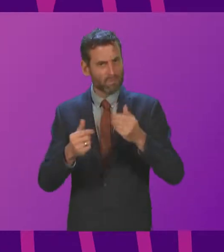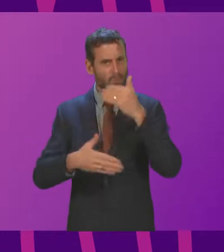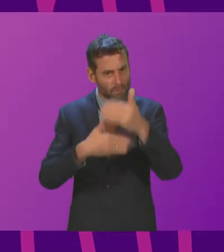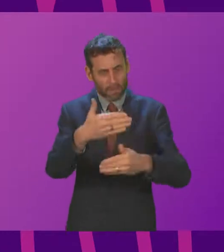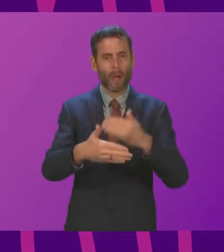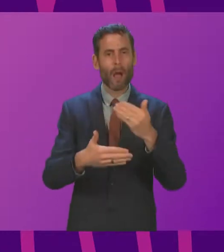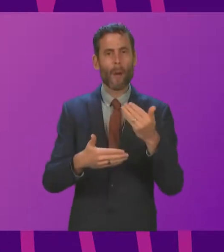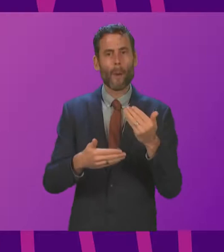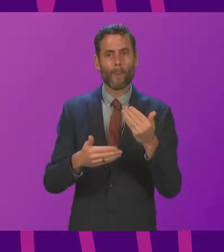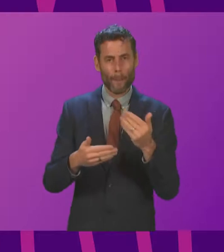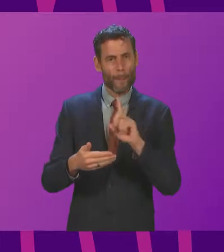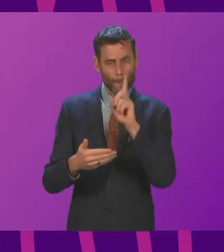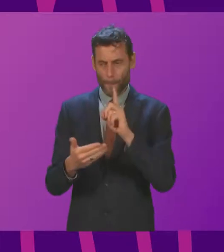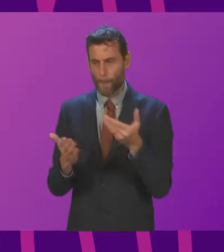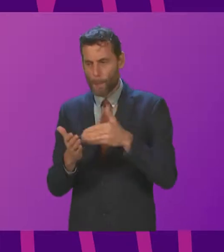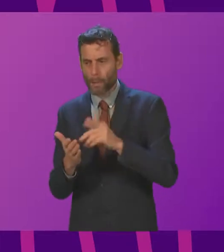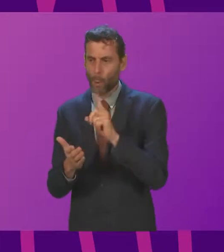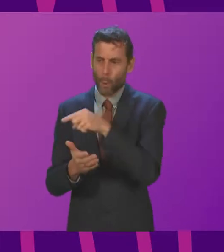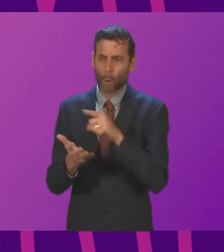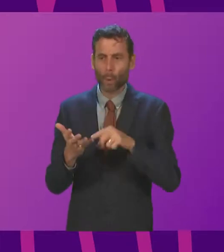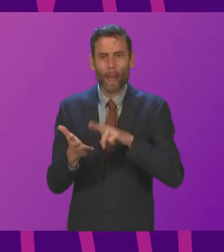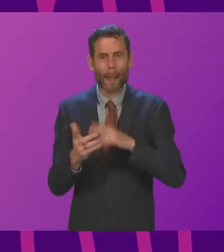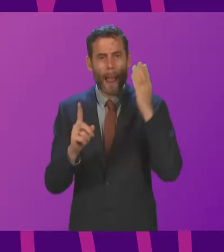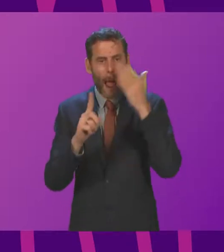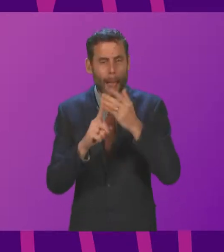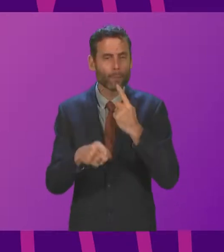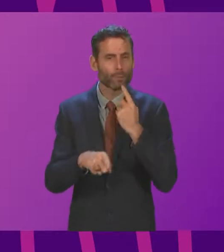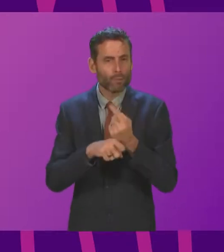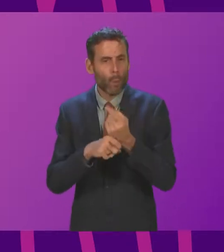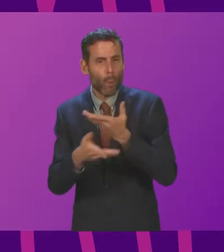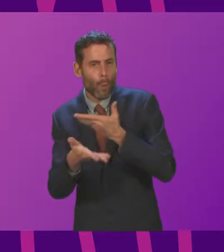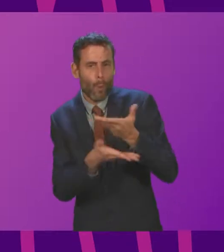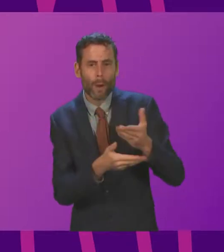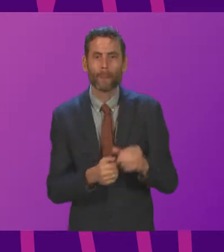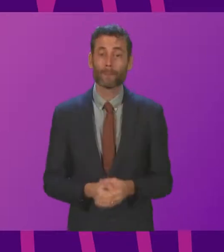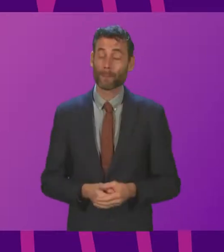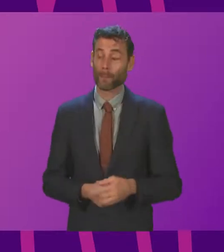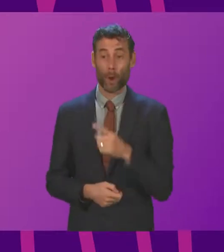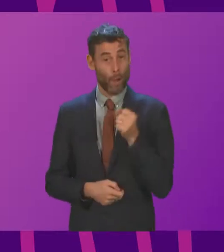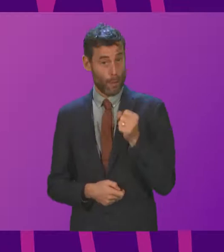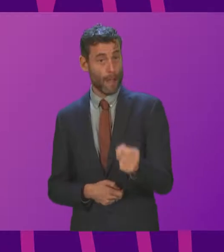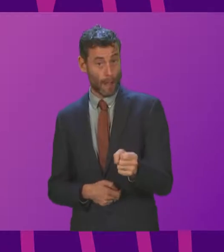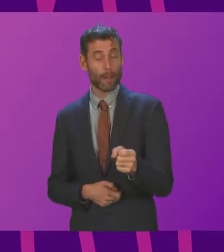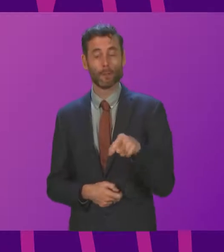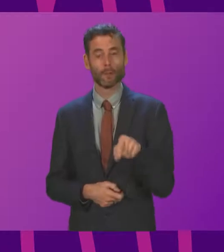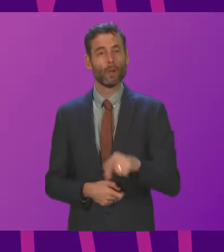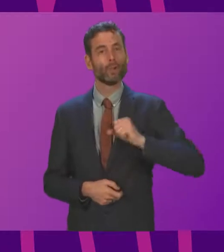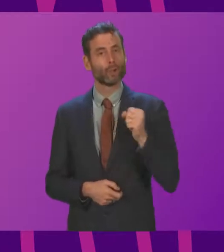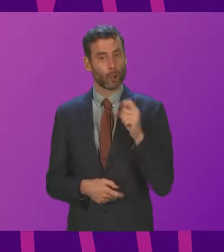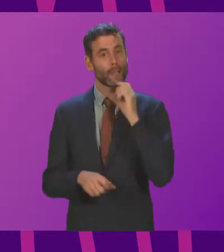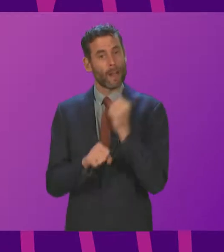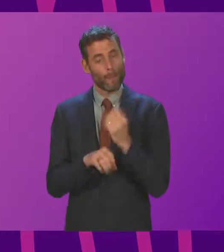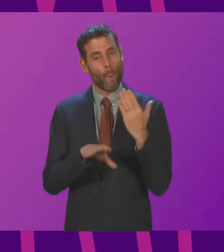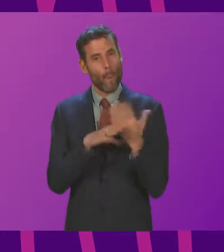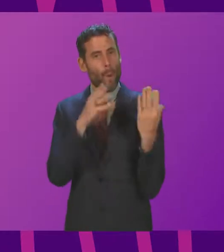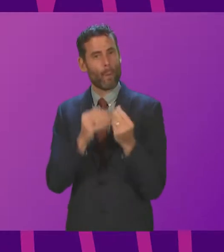of the negotiations. On the issue of rail disruption, the Scottish Government has been supporting Scott Rail to bring an end